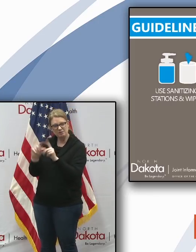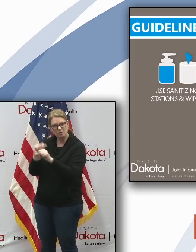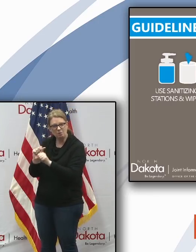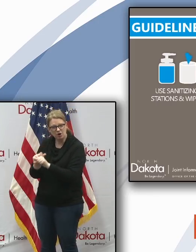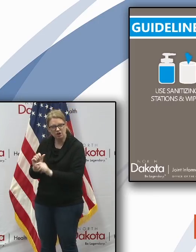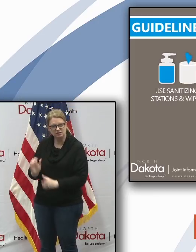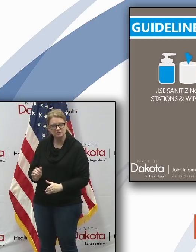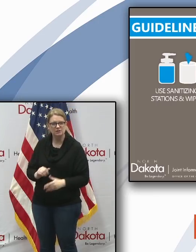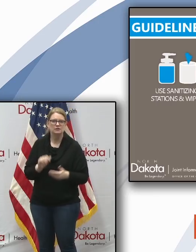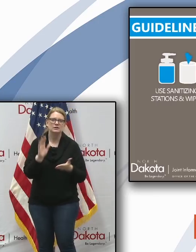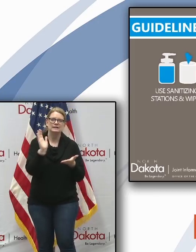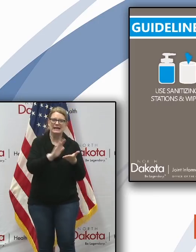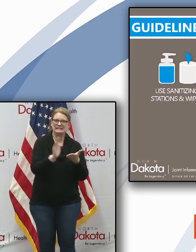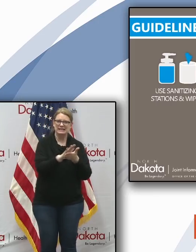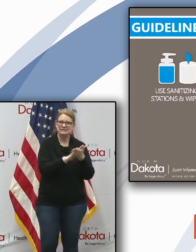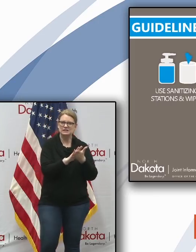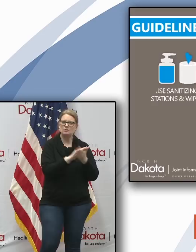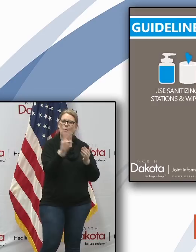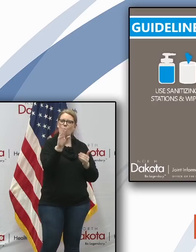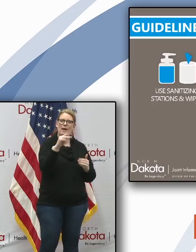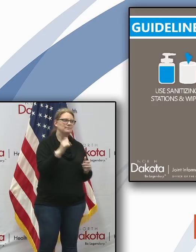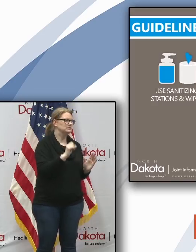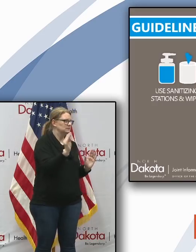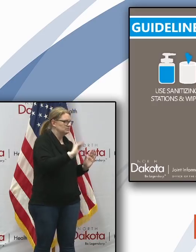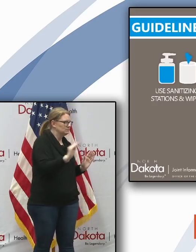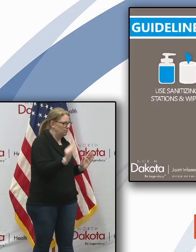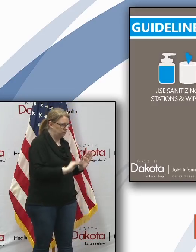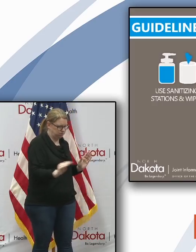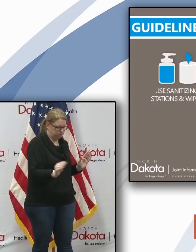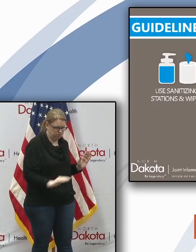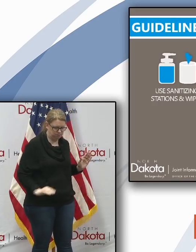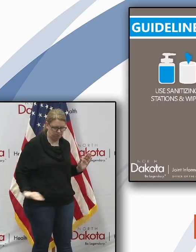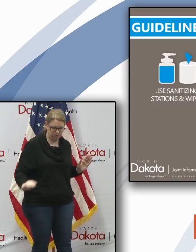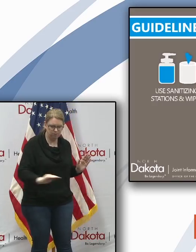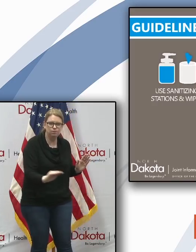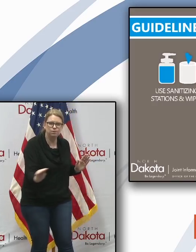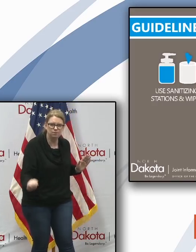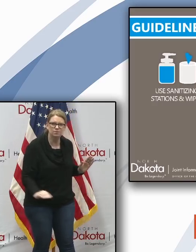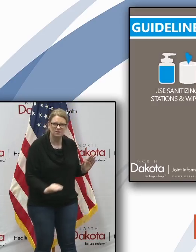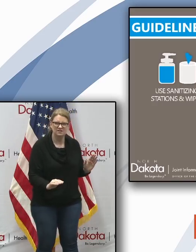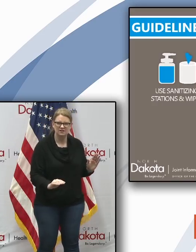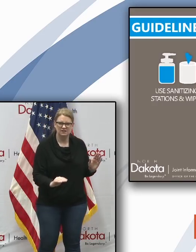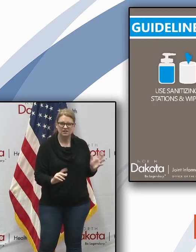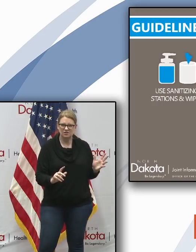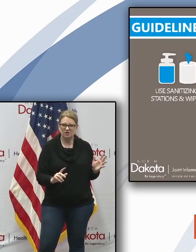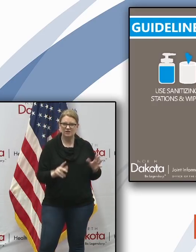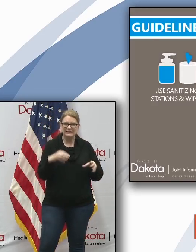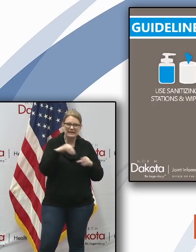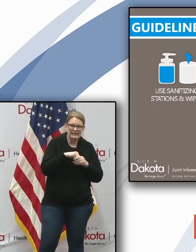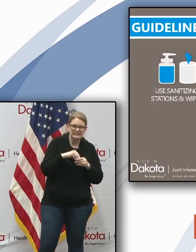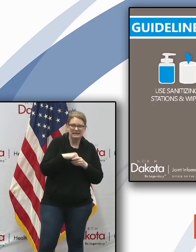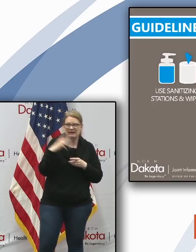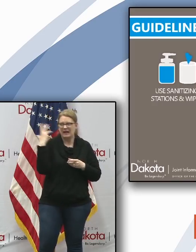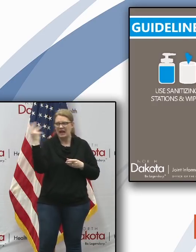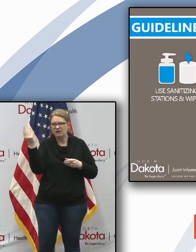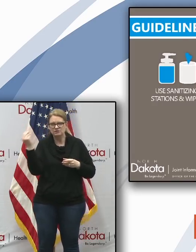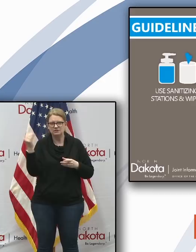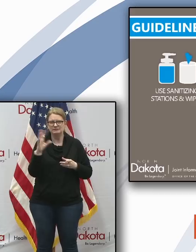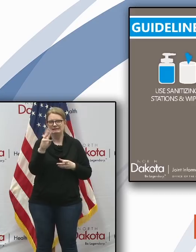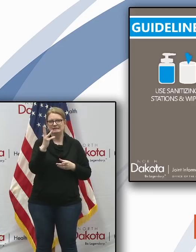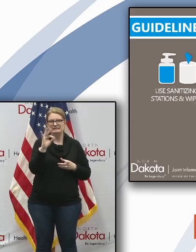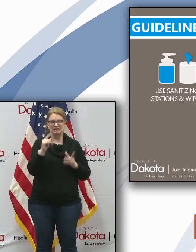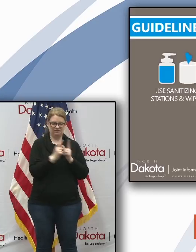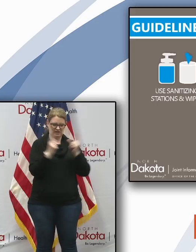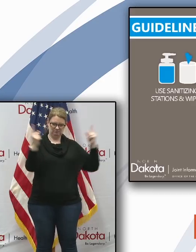sanitizing stations or wipes when available again which we tell everybody indoors or outdoors maintain six feet of